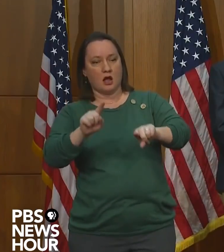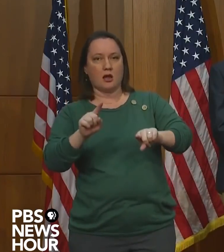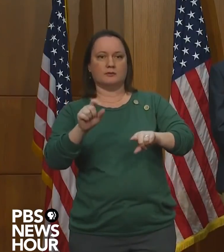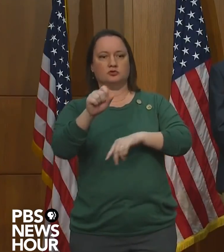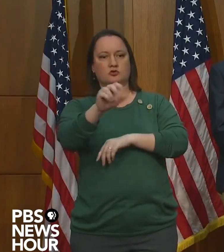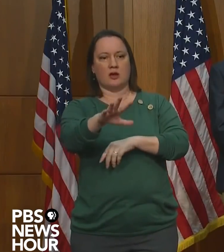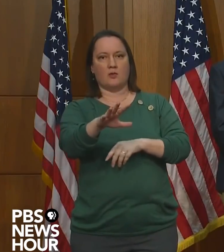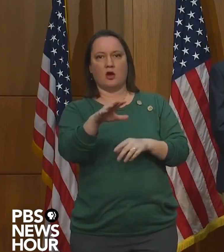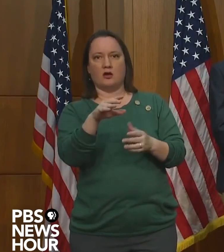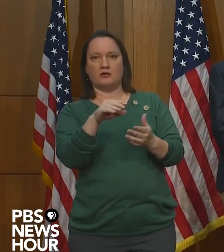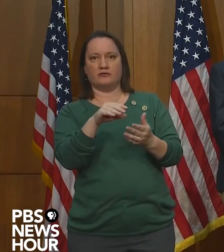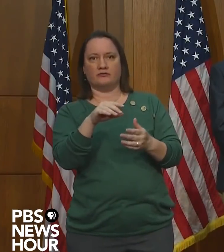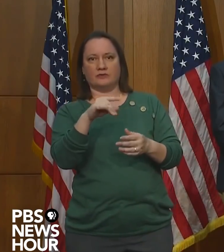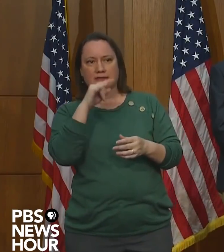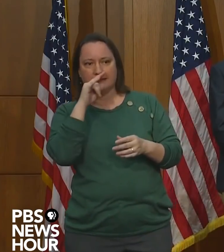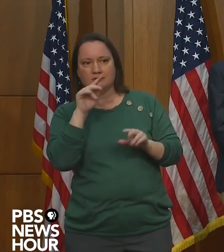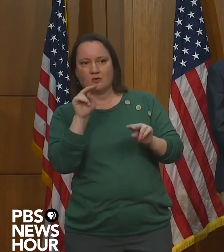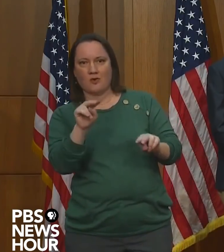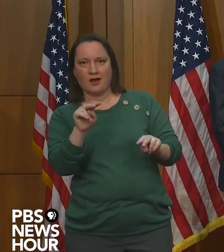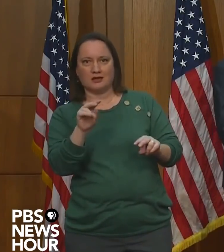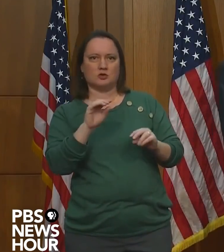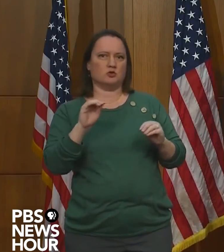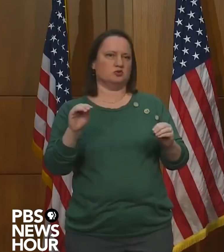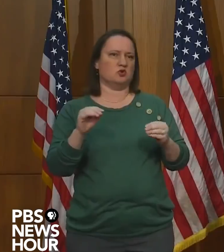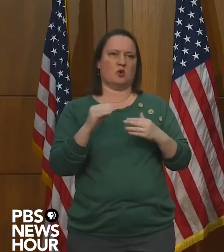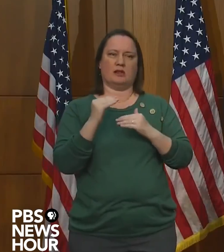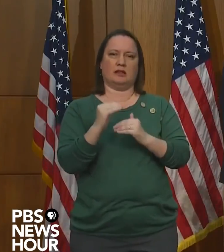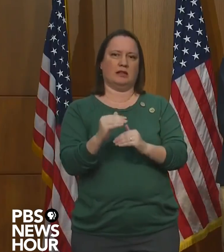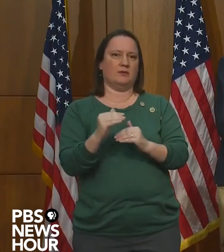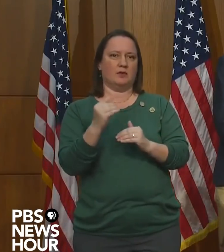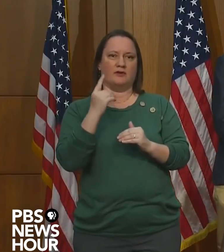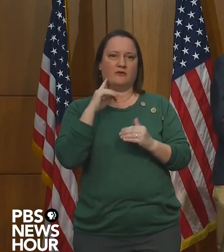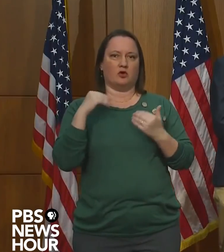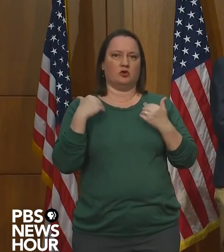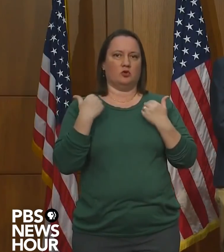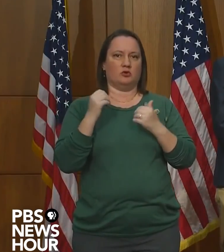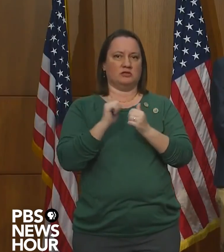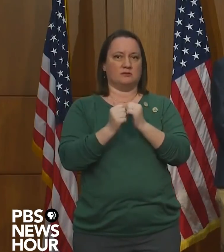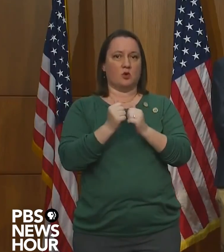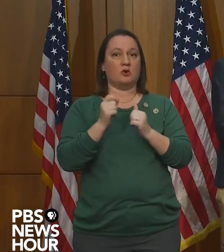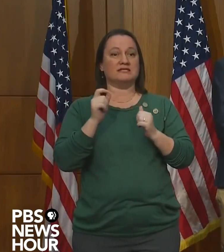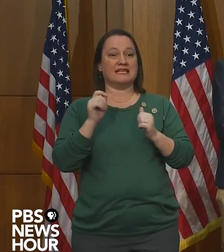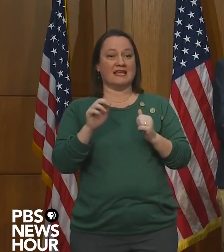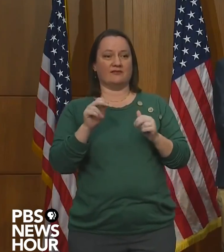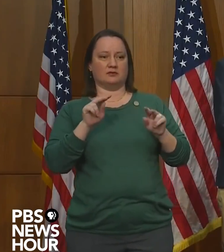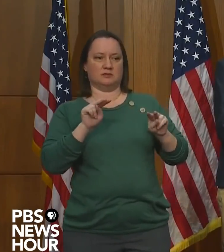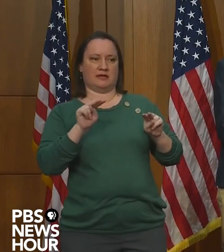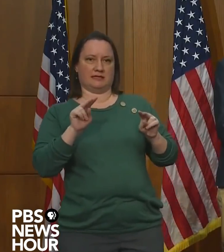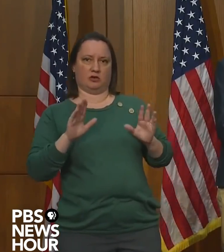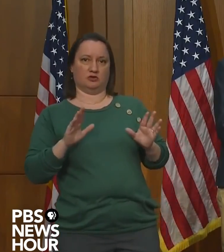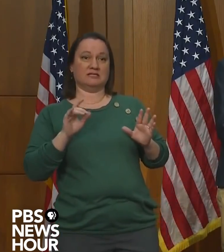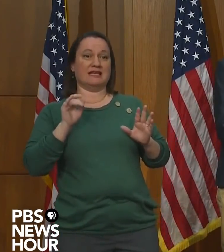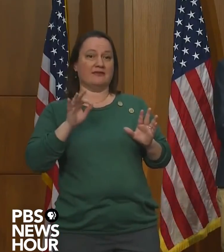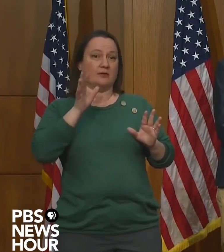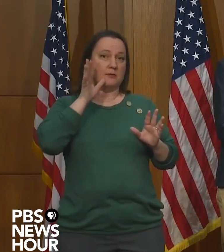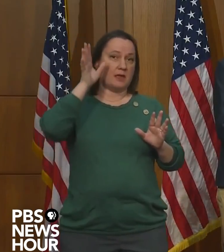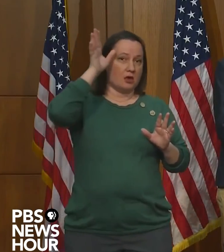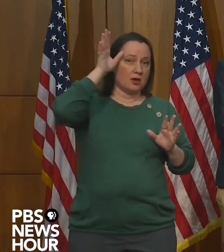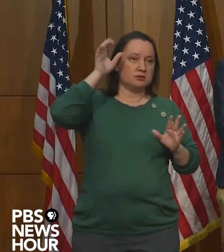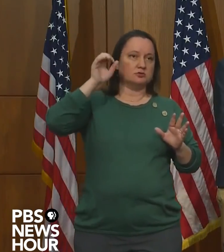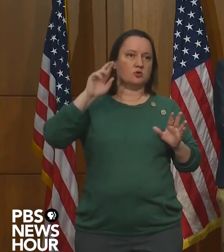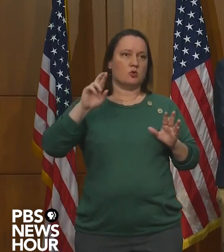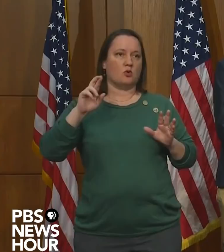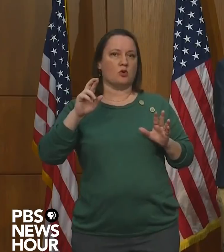overseeing. So there's no limit or capacity for the youth sports, for spectators, given that their parents are guardians